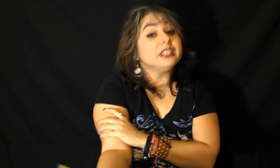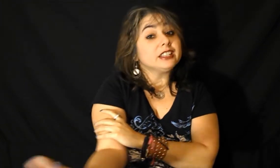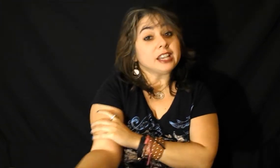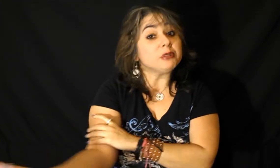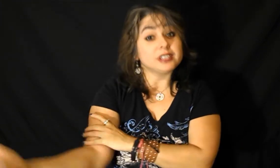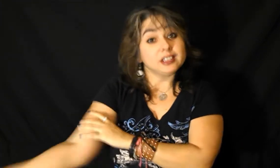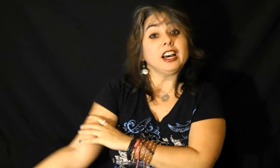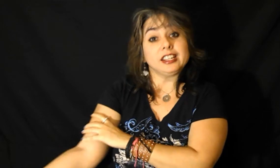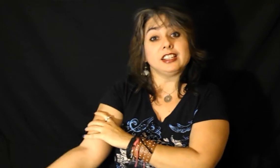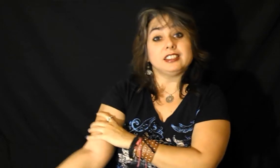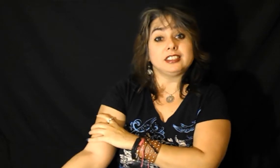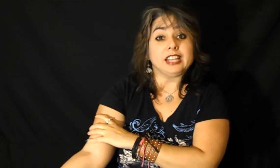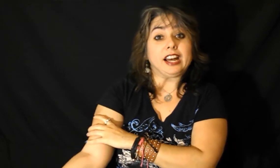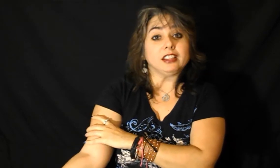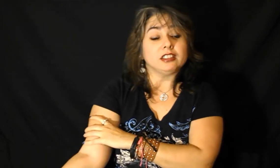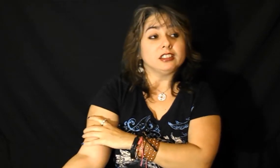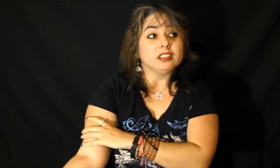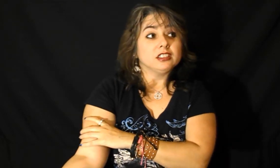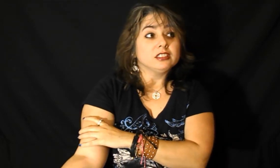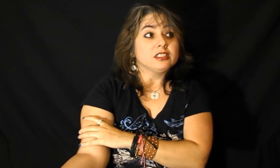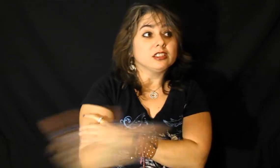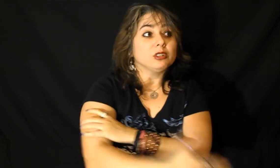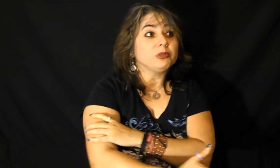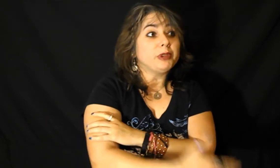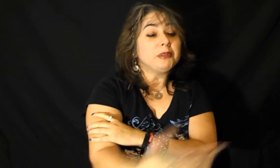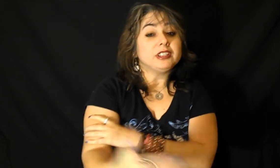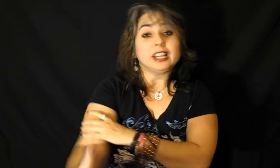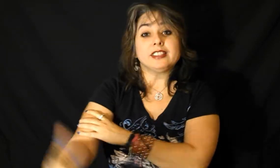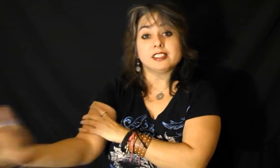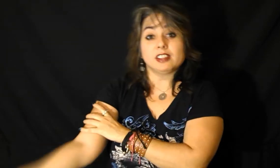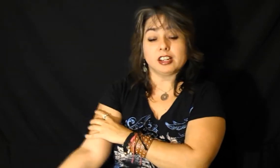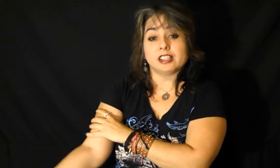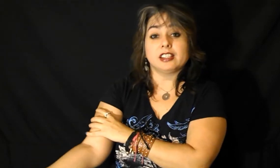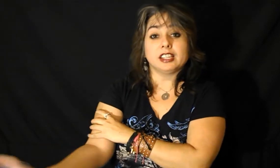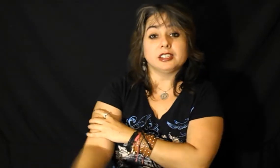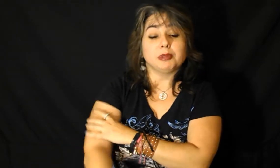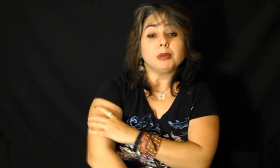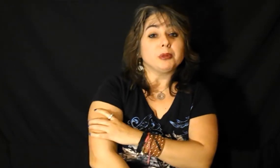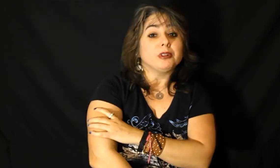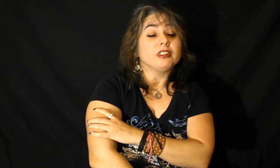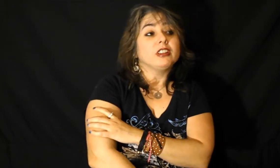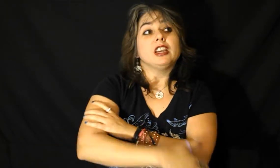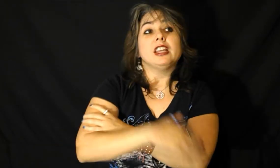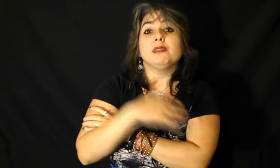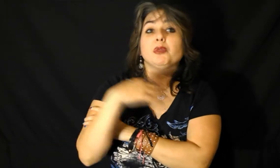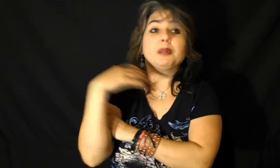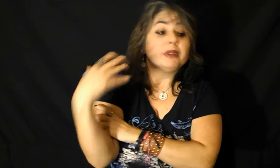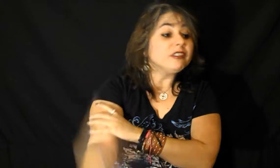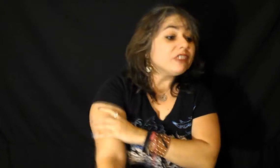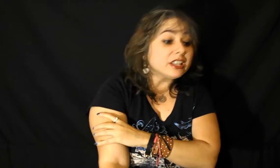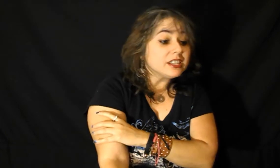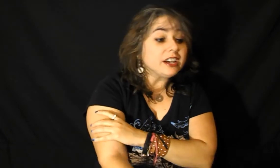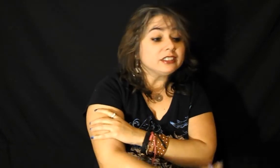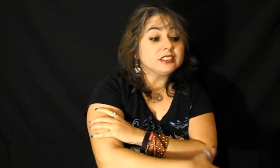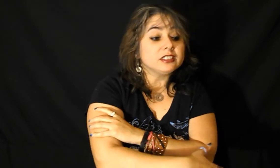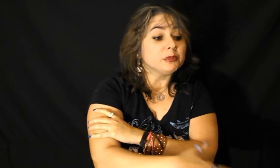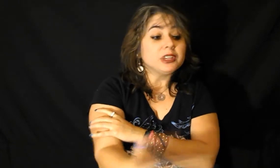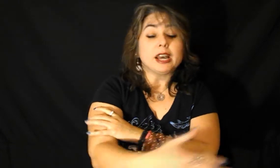me like that was Clyde that did that so maybe Clyde started killing people and when Ben finds out something